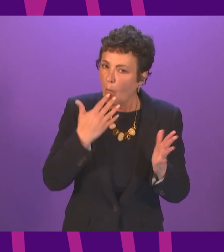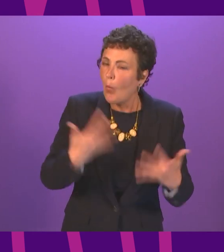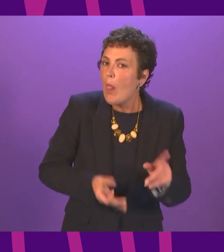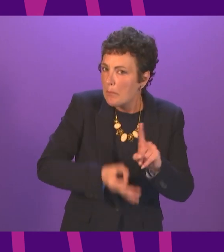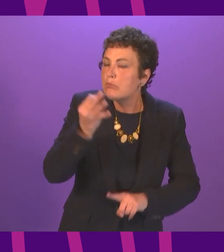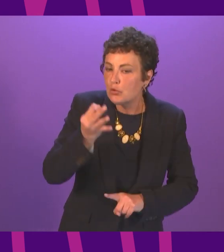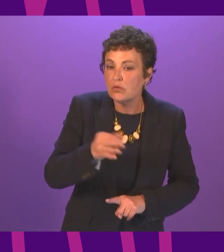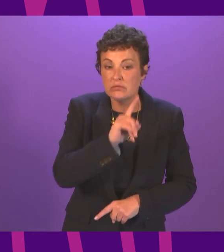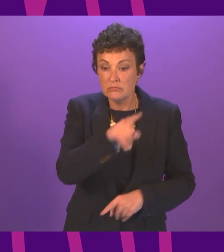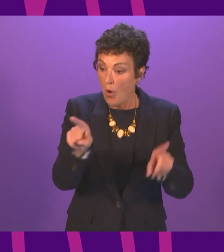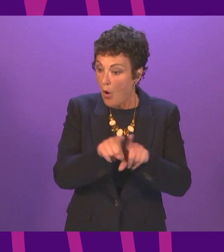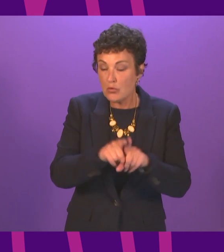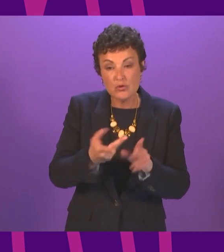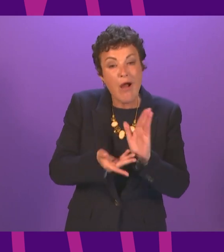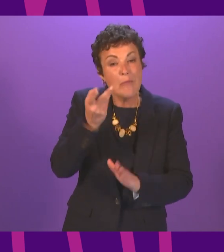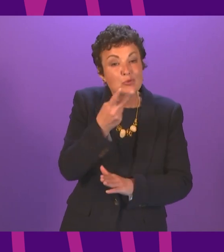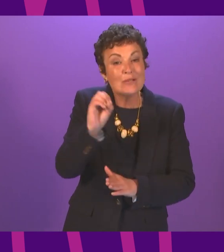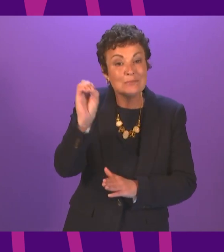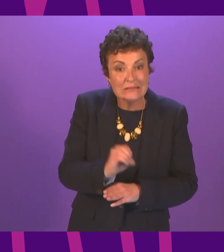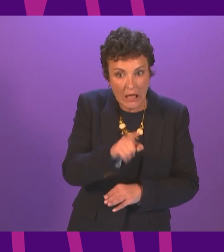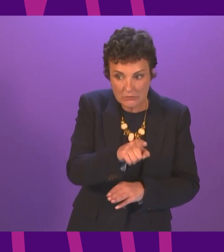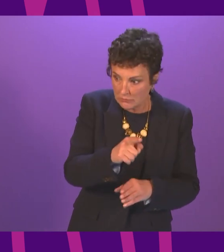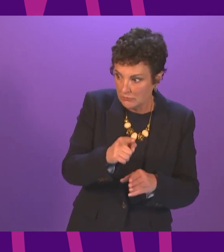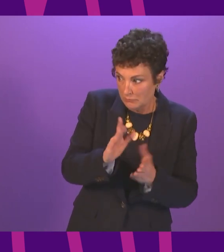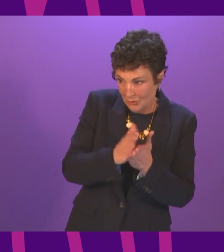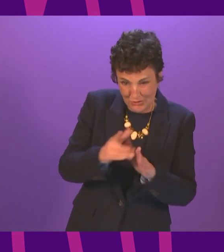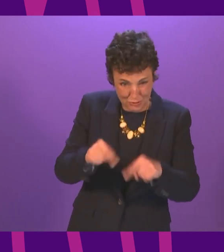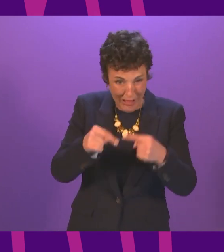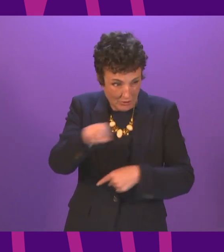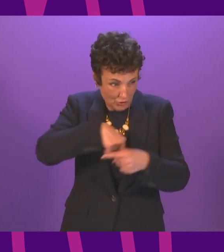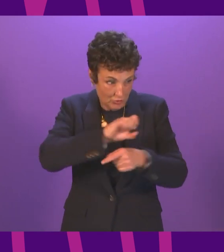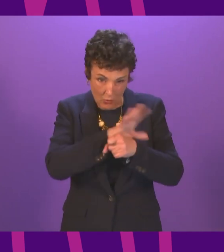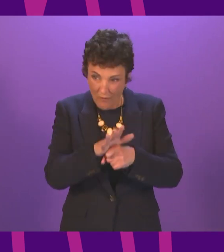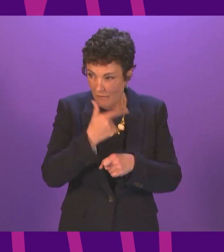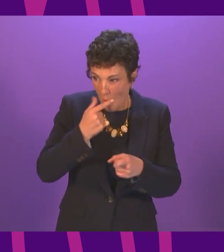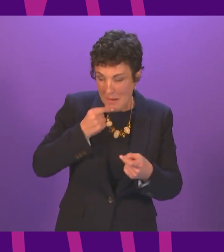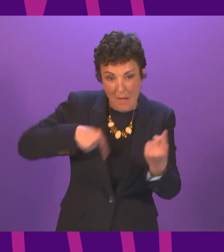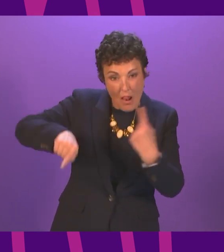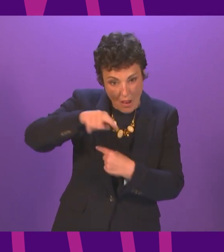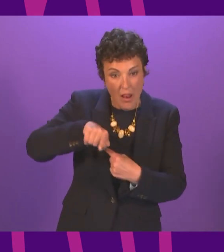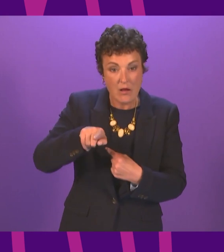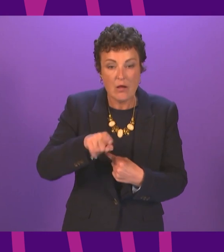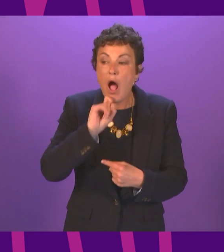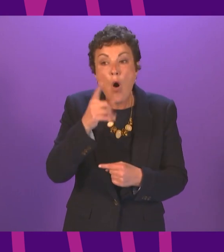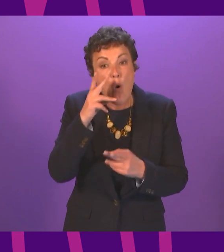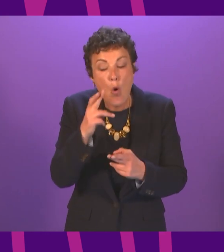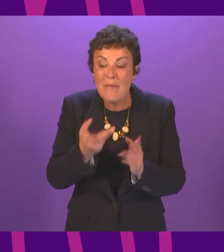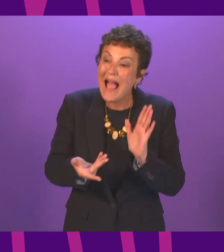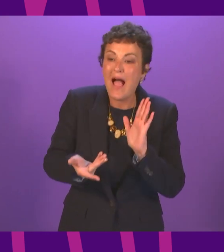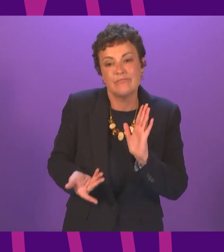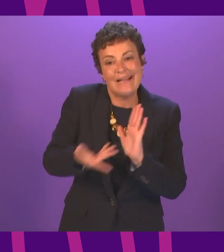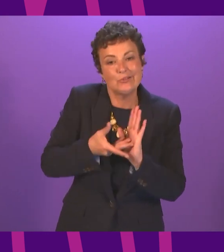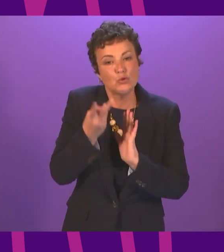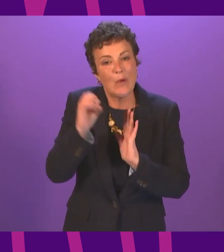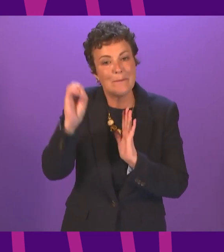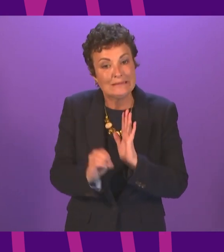will be hugely important as we know COVID has been challenging for many more people and we hope that the additional investment will